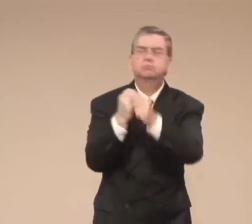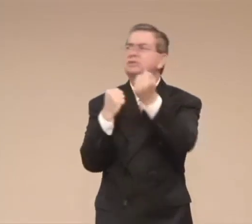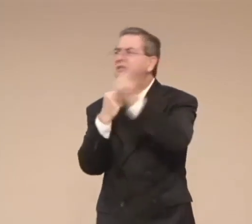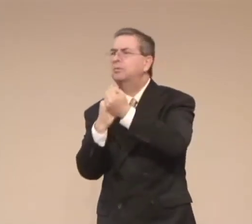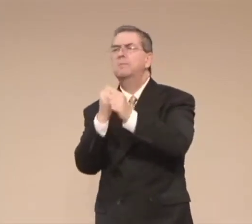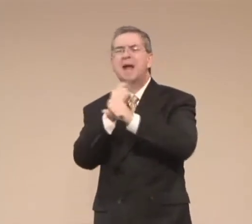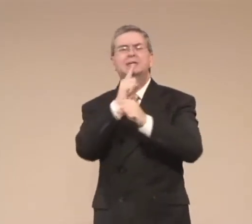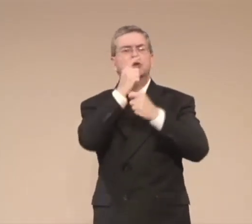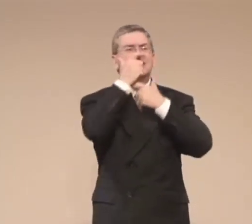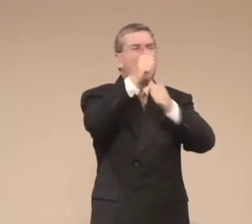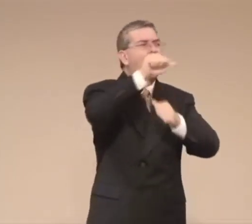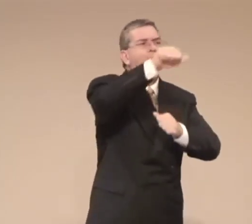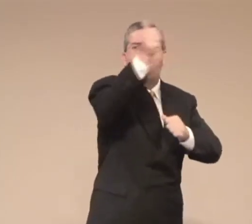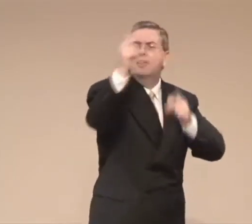There are many widows